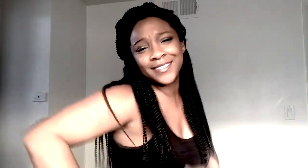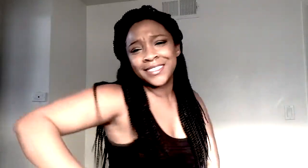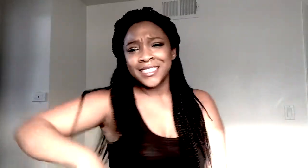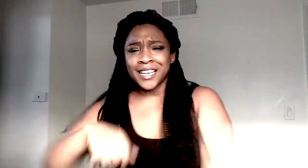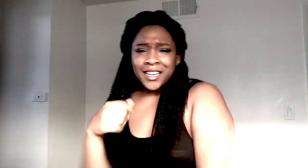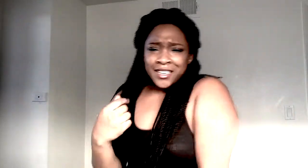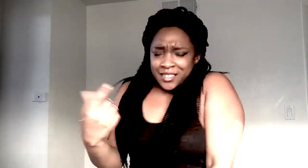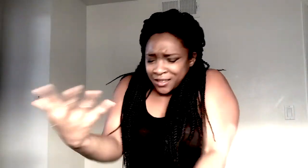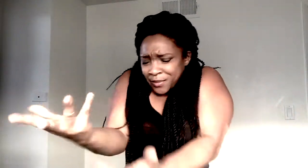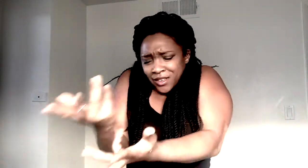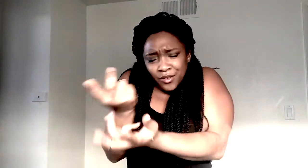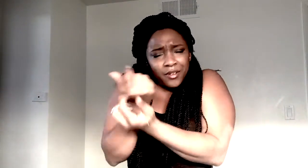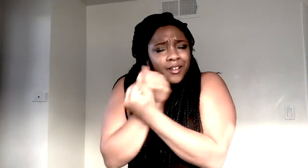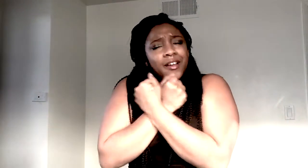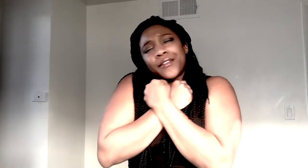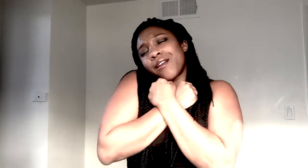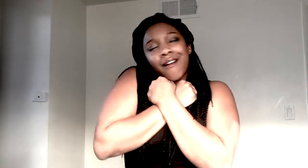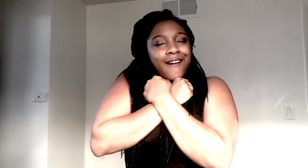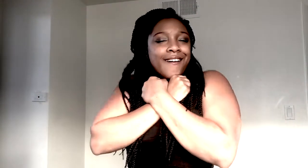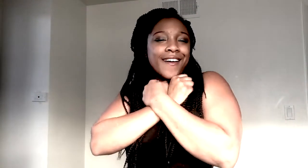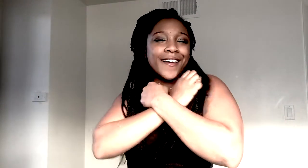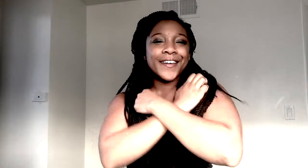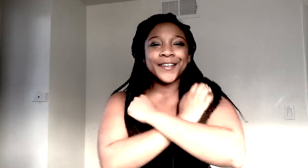Take me into your loving arms